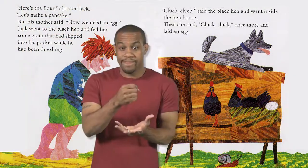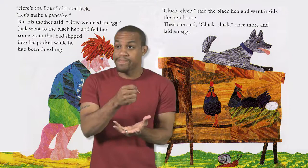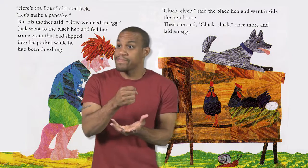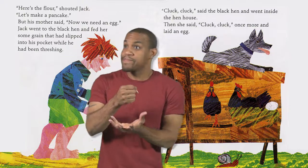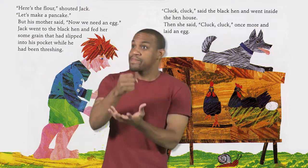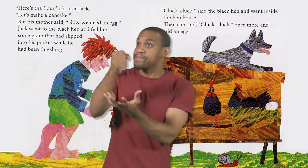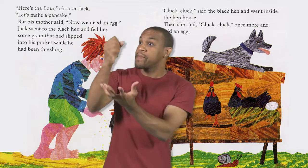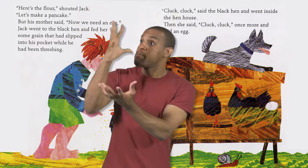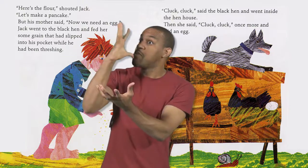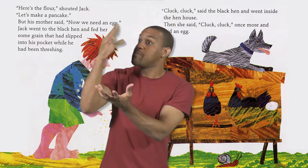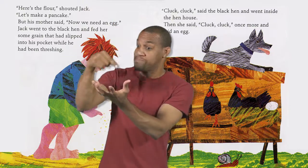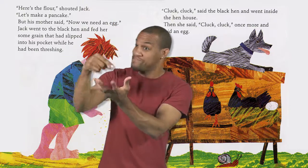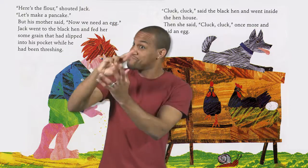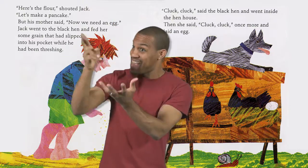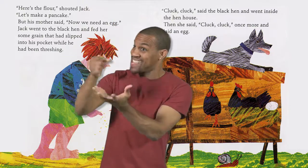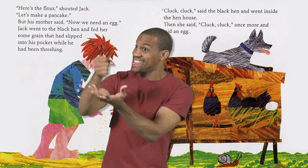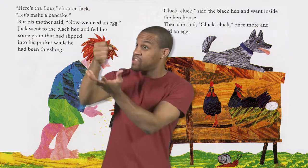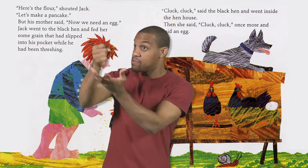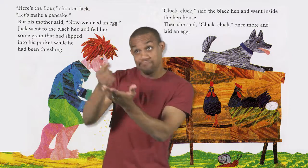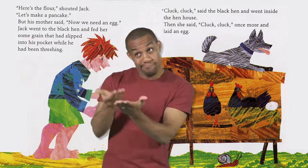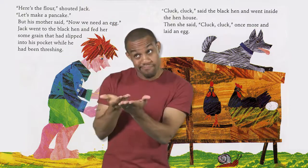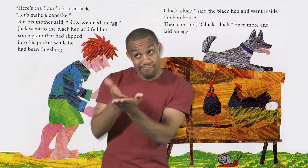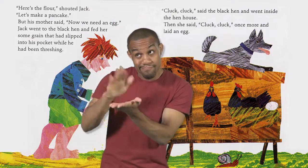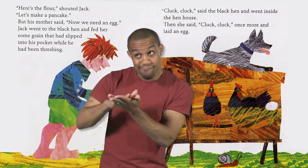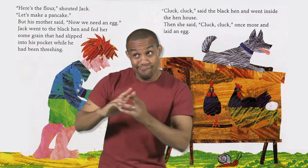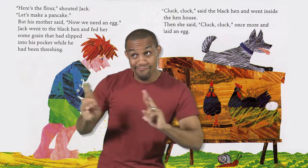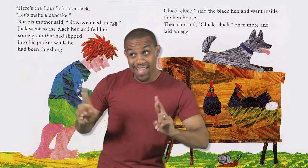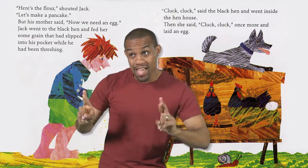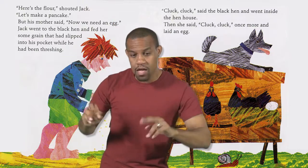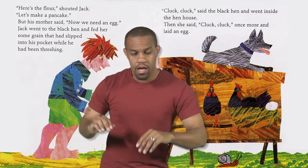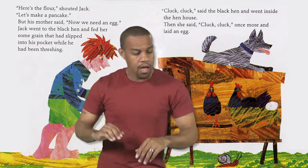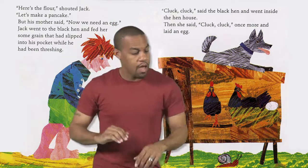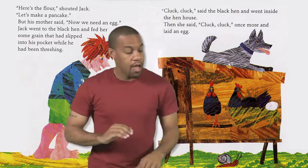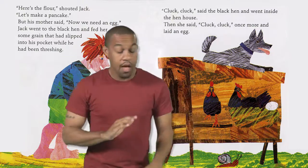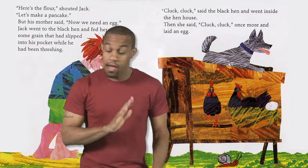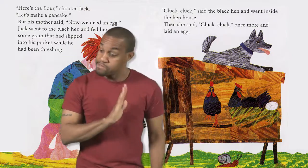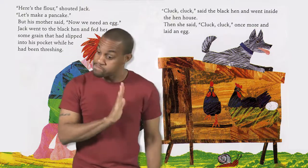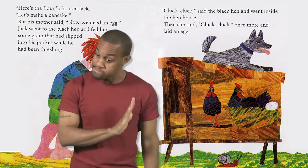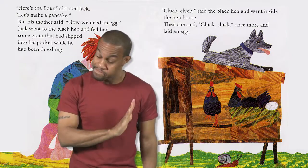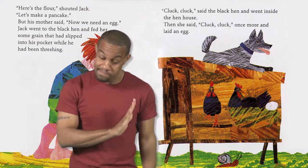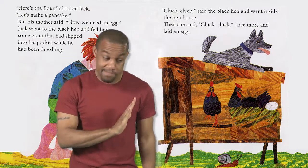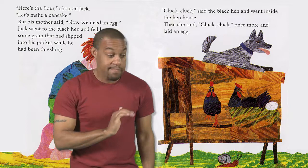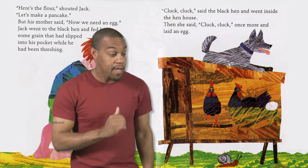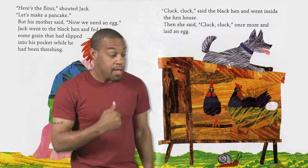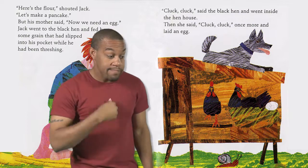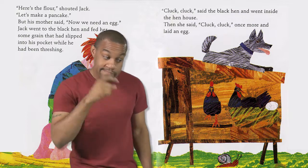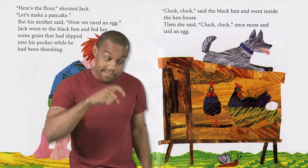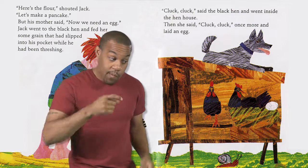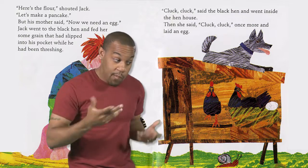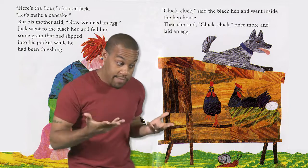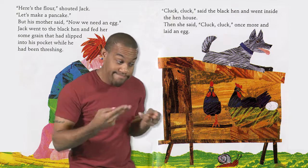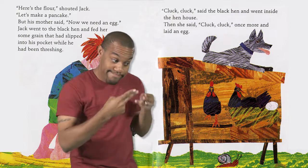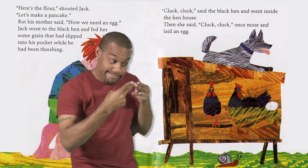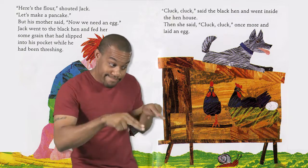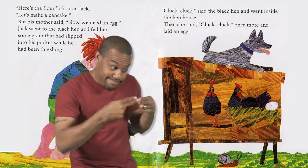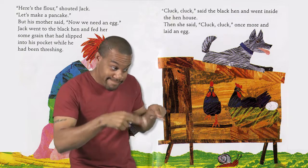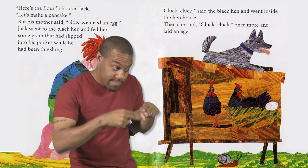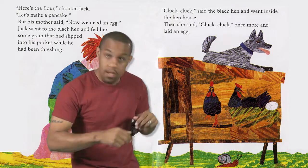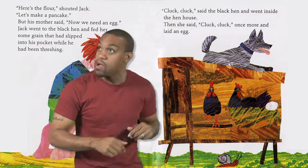Here's the flour, shouted Jack Let's make a pancake But his mother said Now we